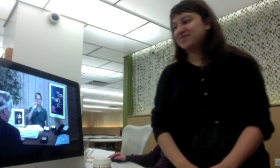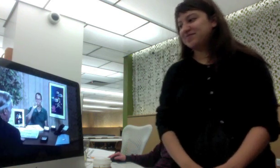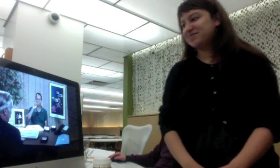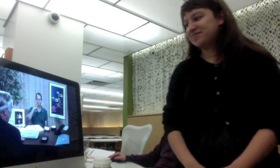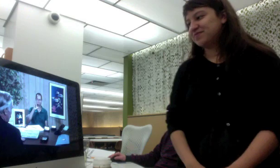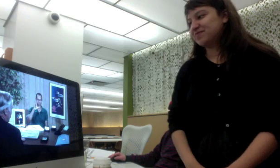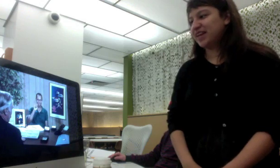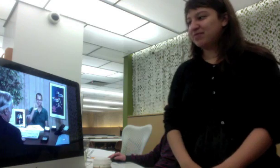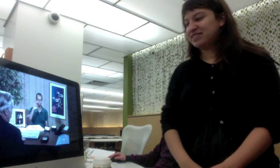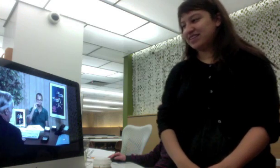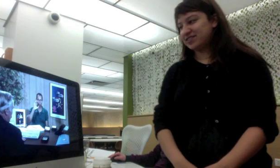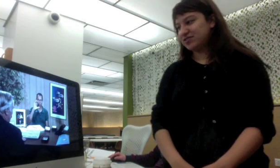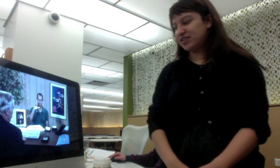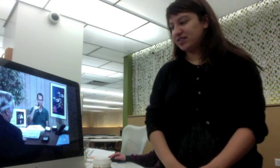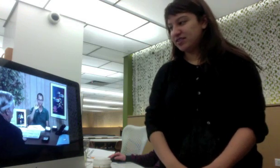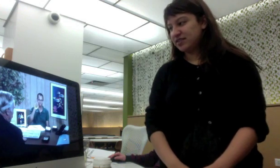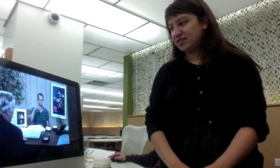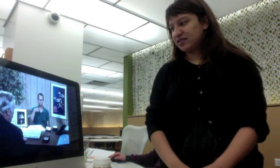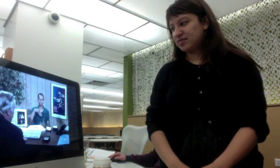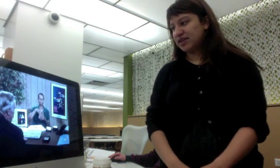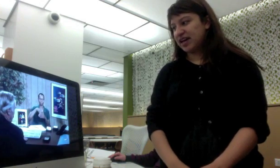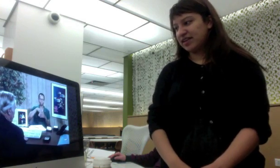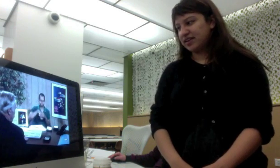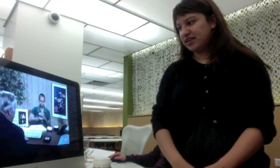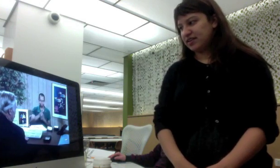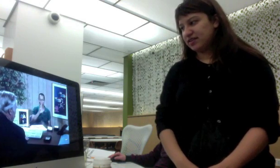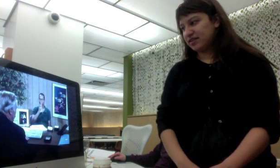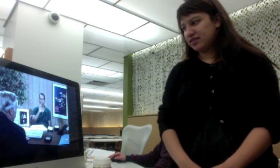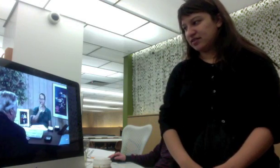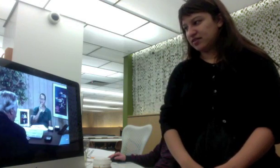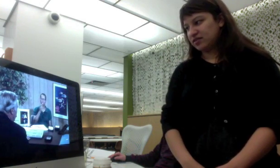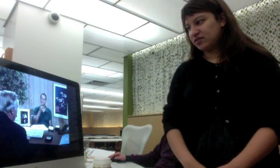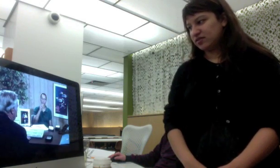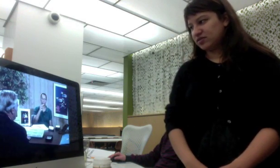Hello. My name is Sandra McCallum.